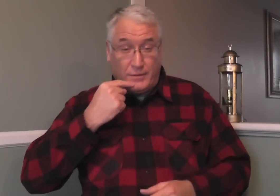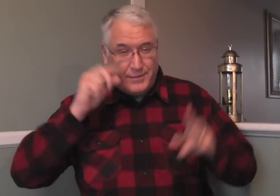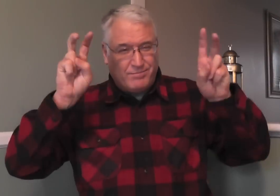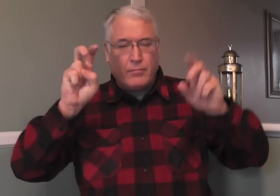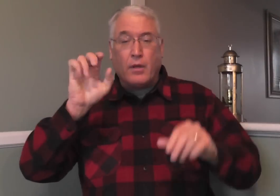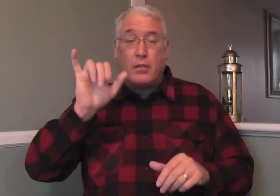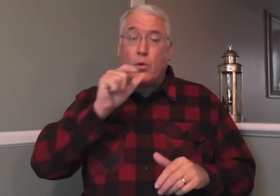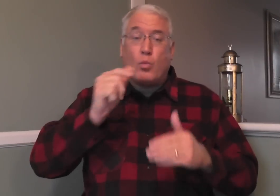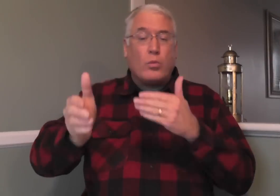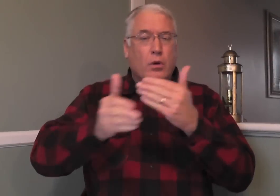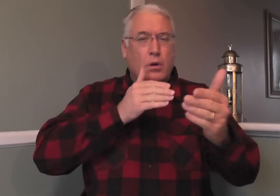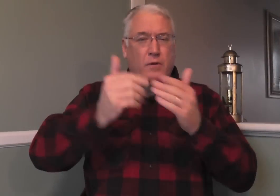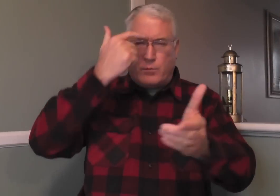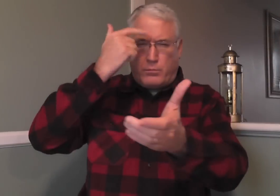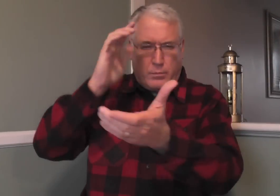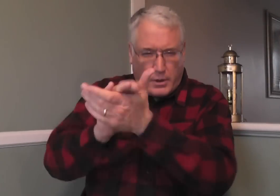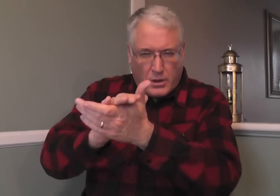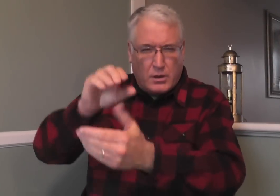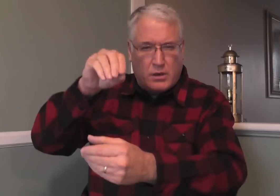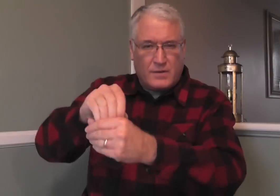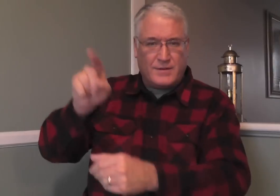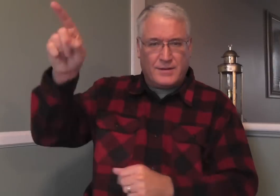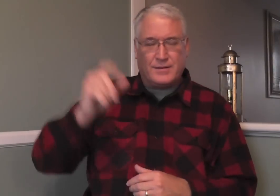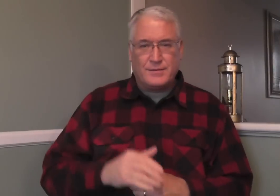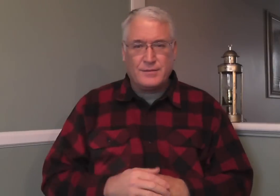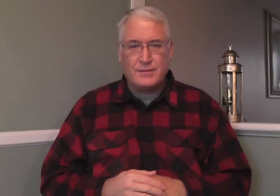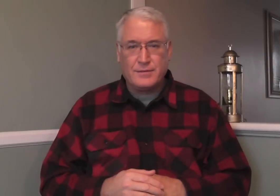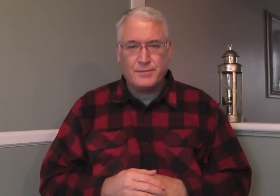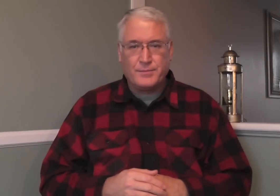That verse, it said, whoever believes in him.